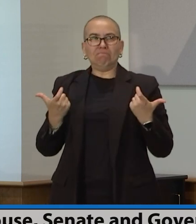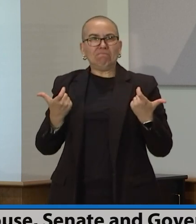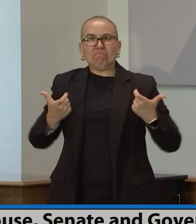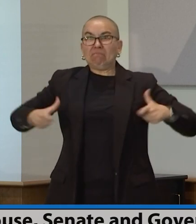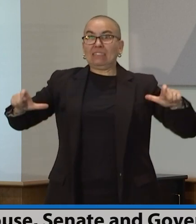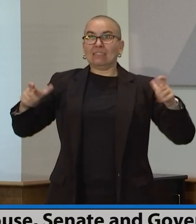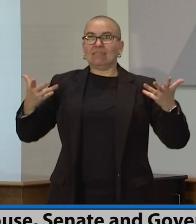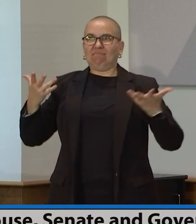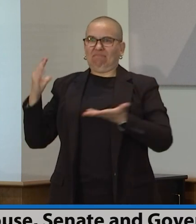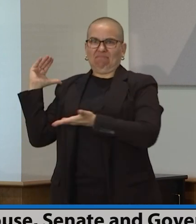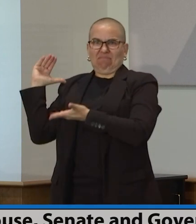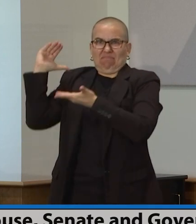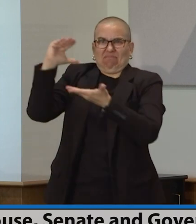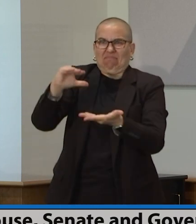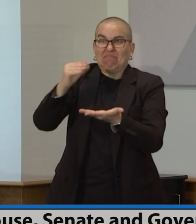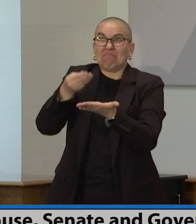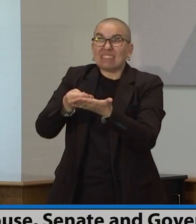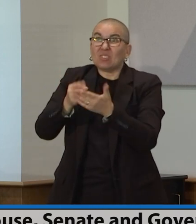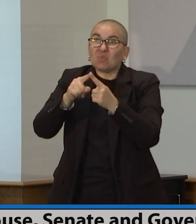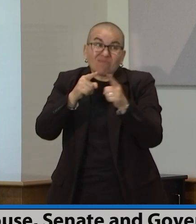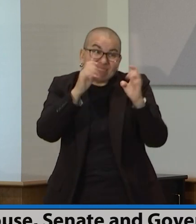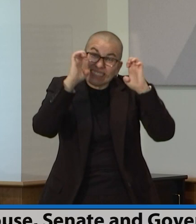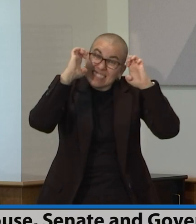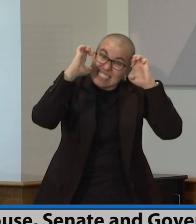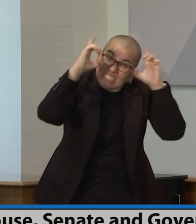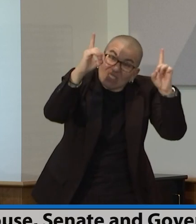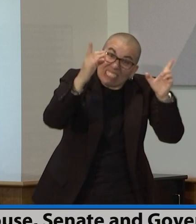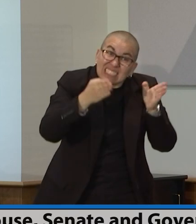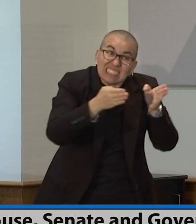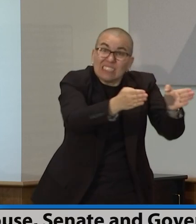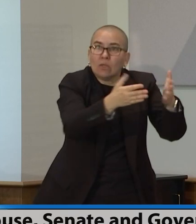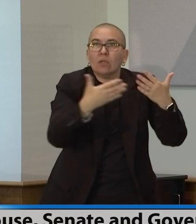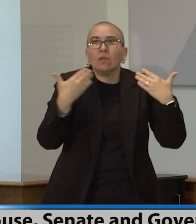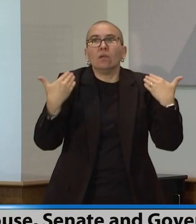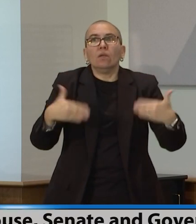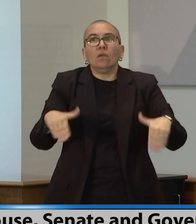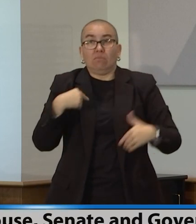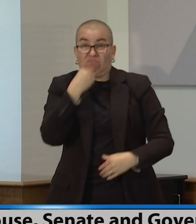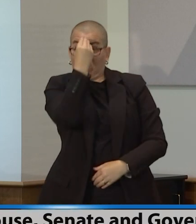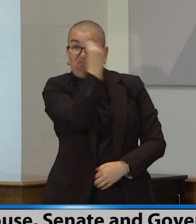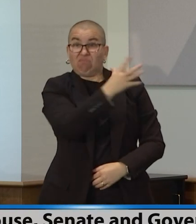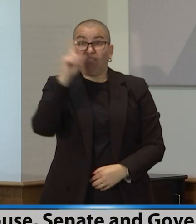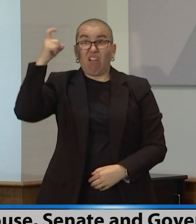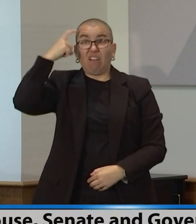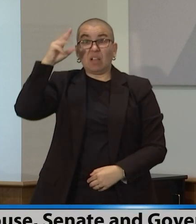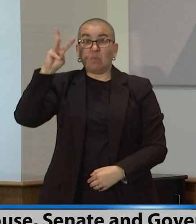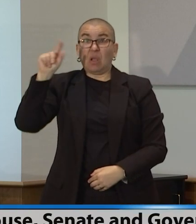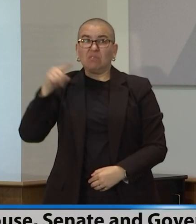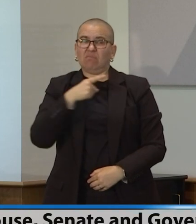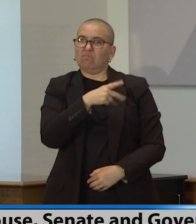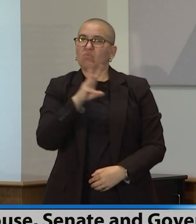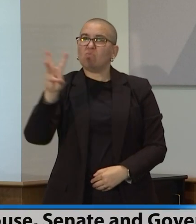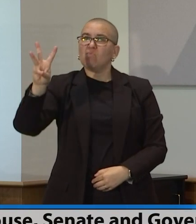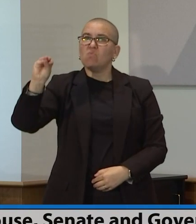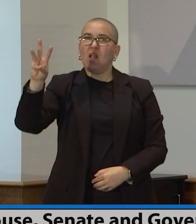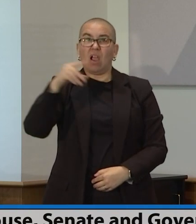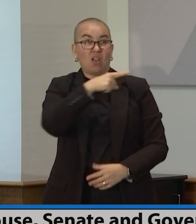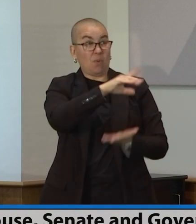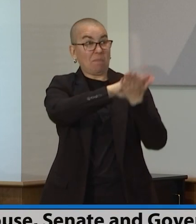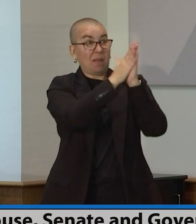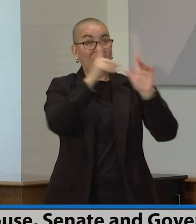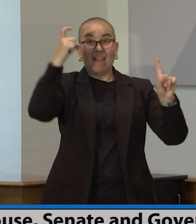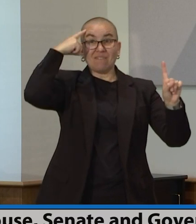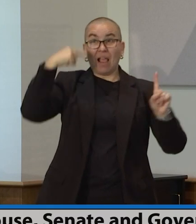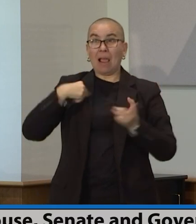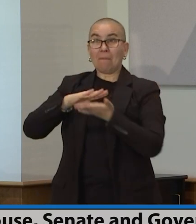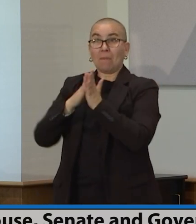I have said to the governor from the moment that he became the governor and I became the speaker that we want to be the majority that closes